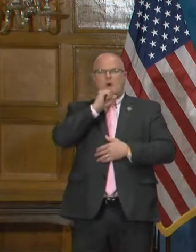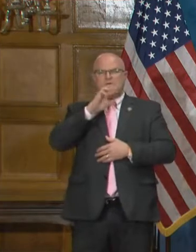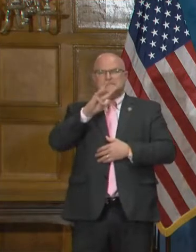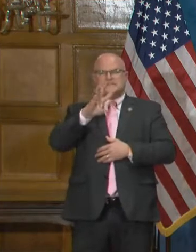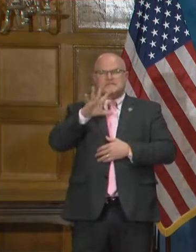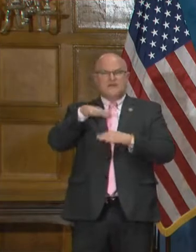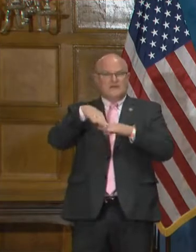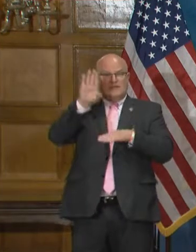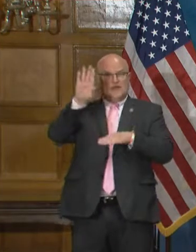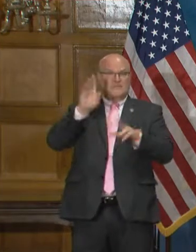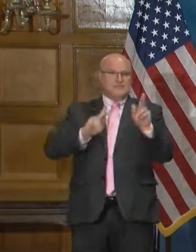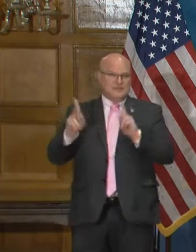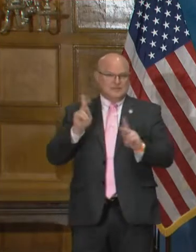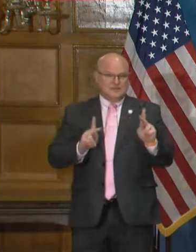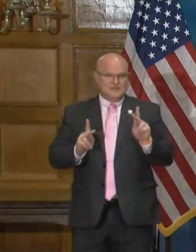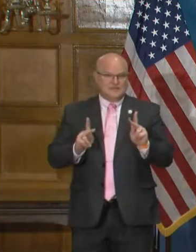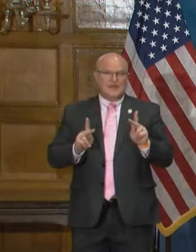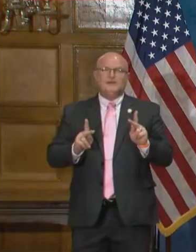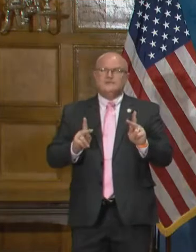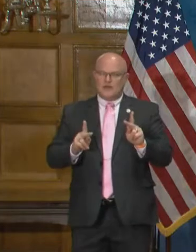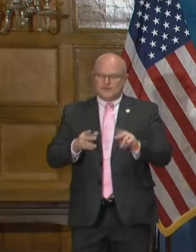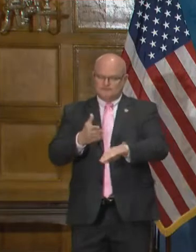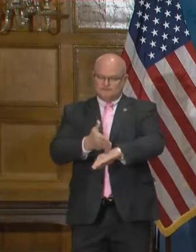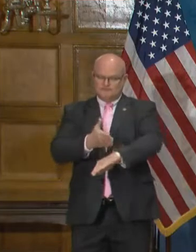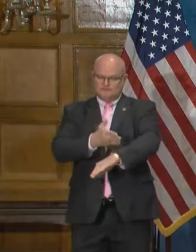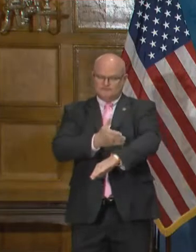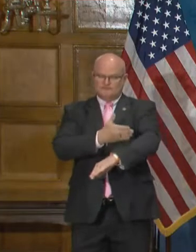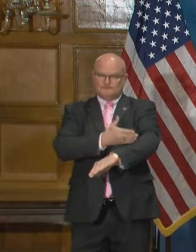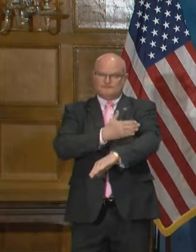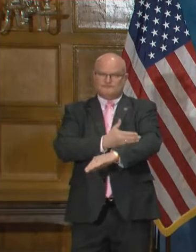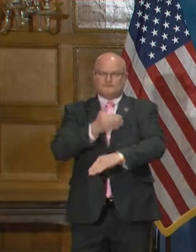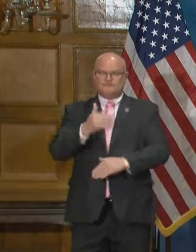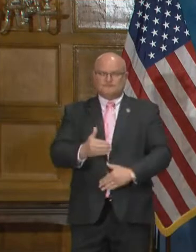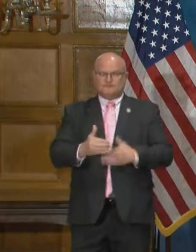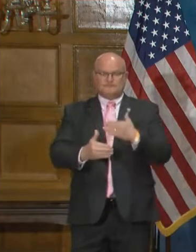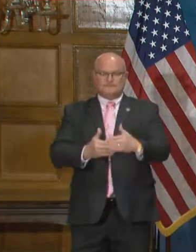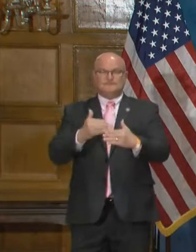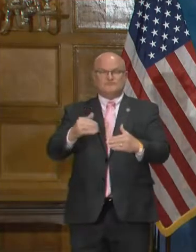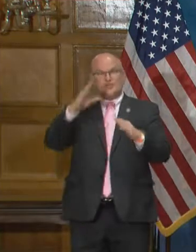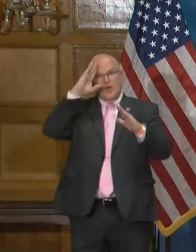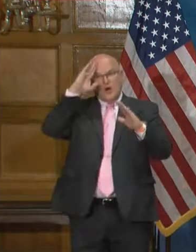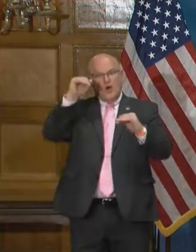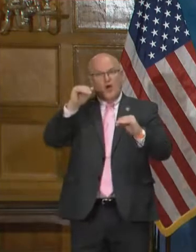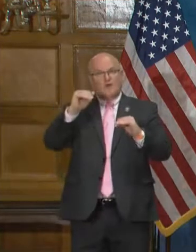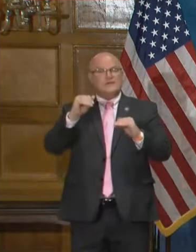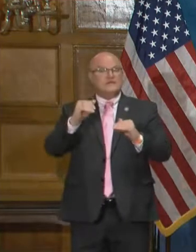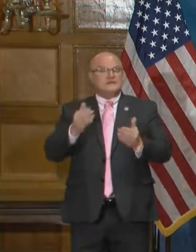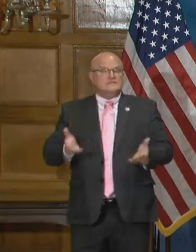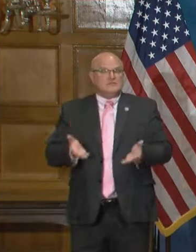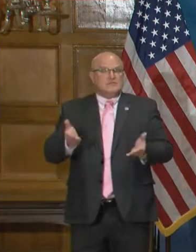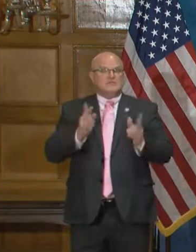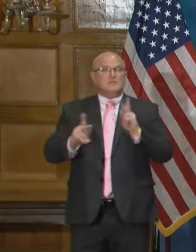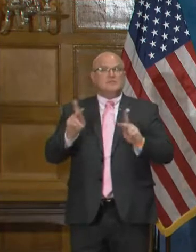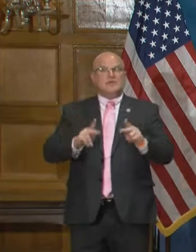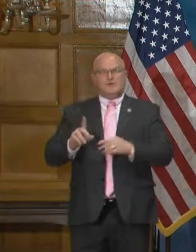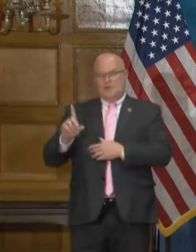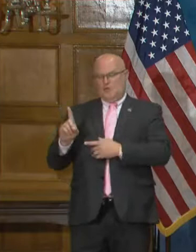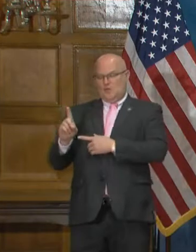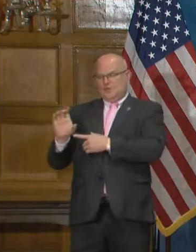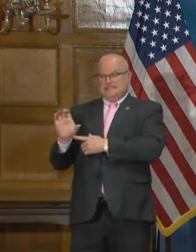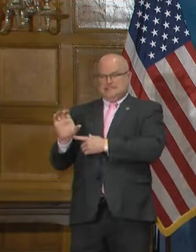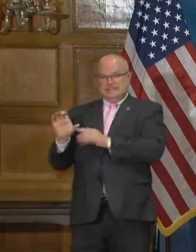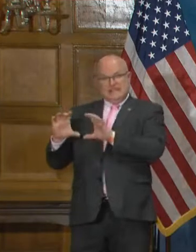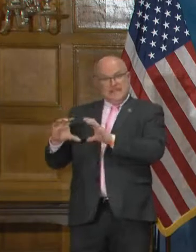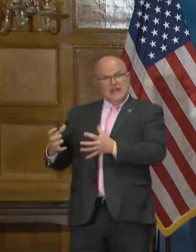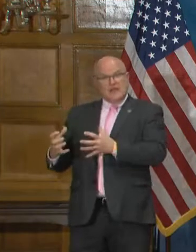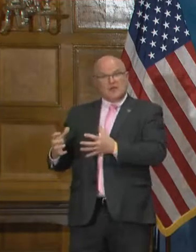mix as well. And so we're making progress step by step and so hopefully that's a word of encouragement for those in the 1c category